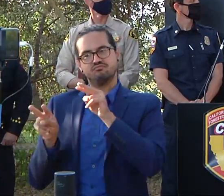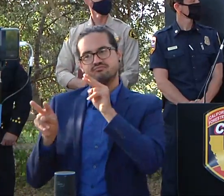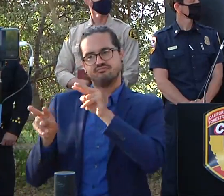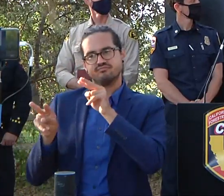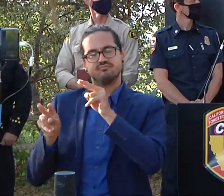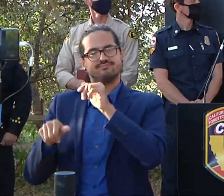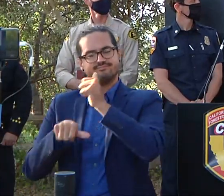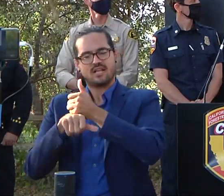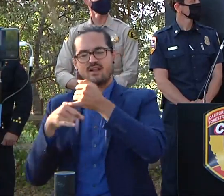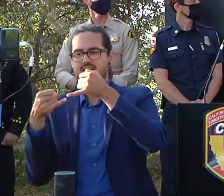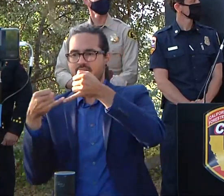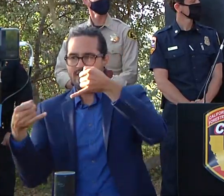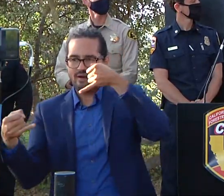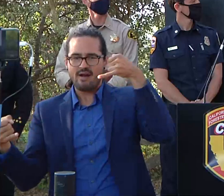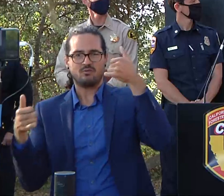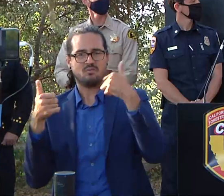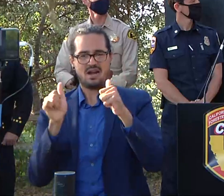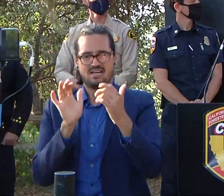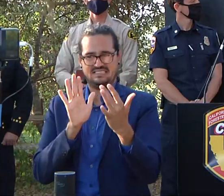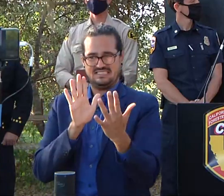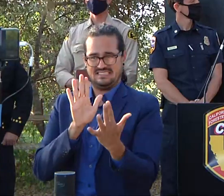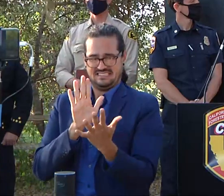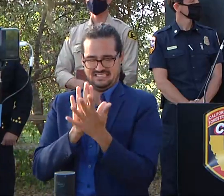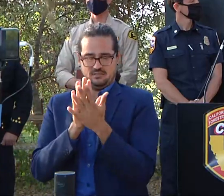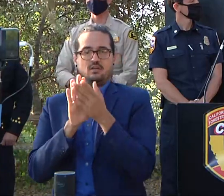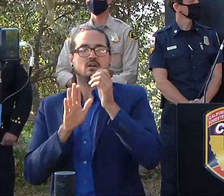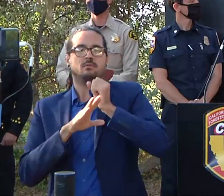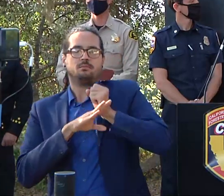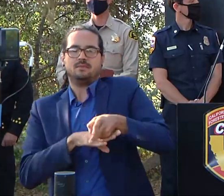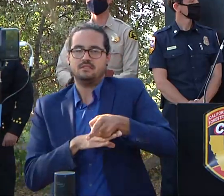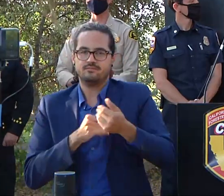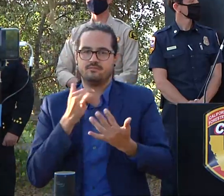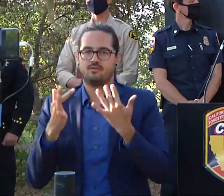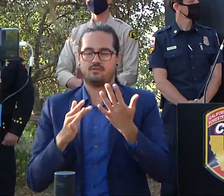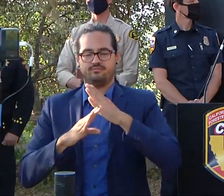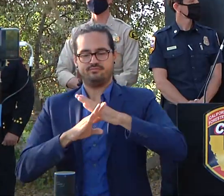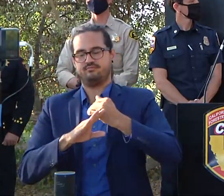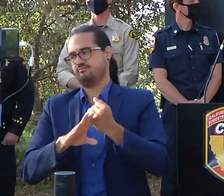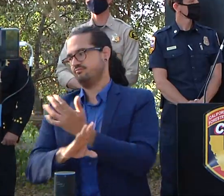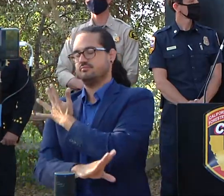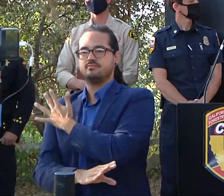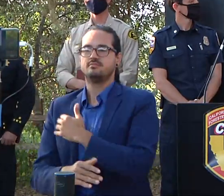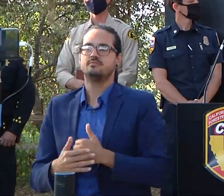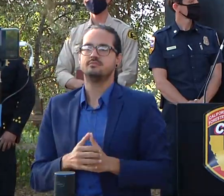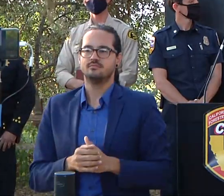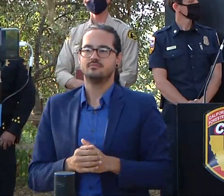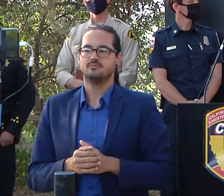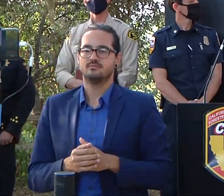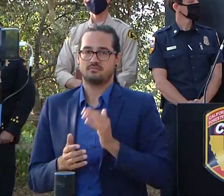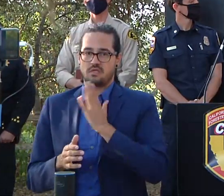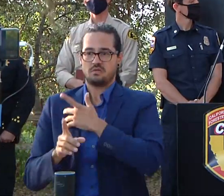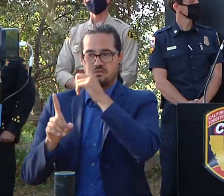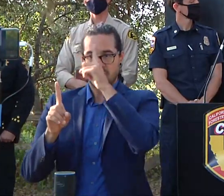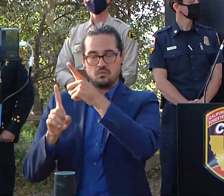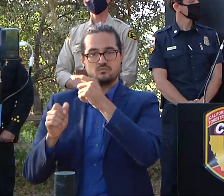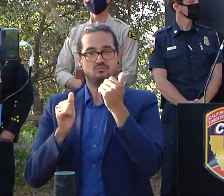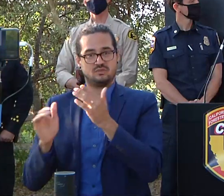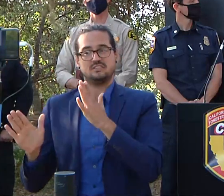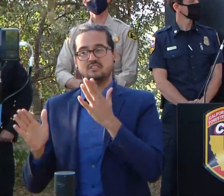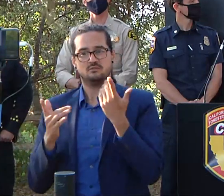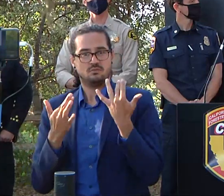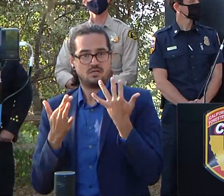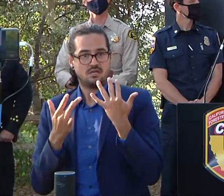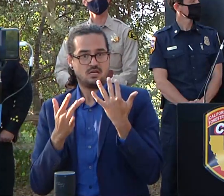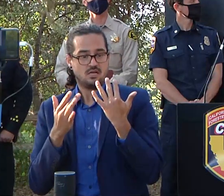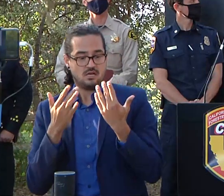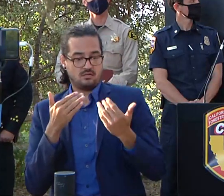take a good control of the fire and then fit within our strategy so we've been waiting waiting waiting for it but what's good about this